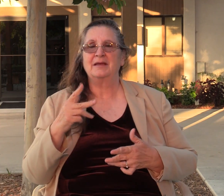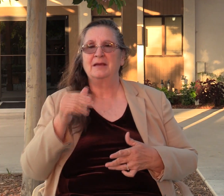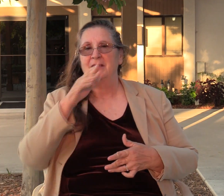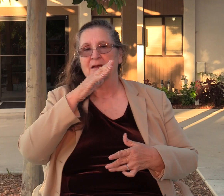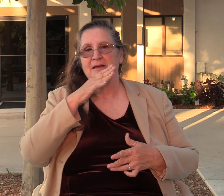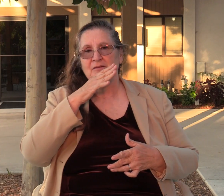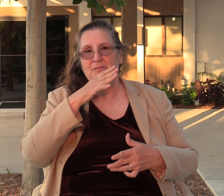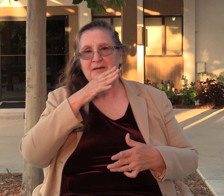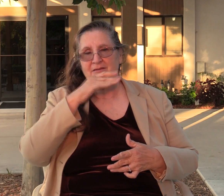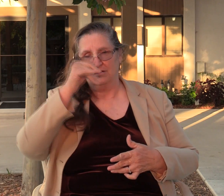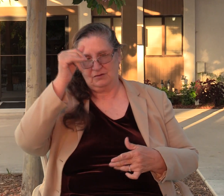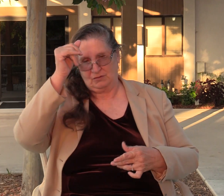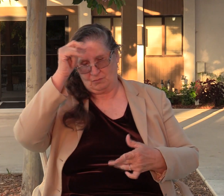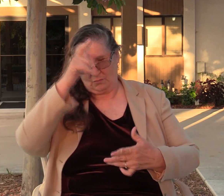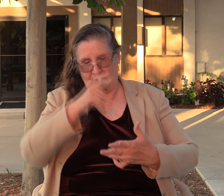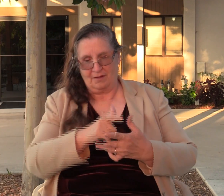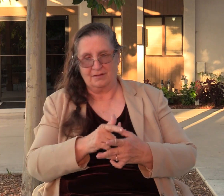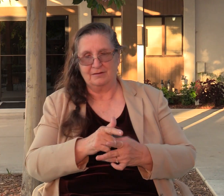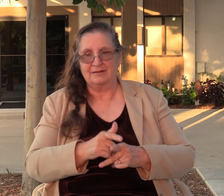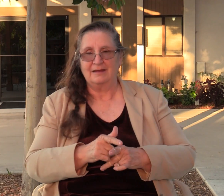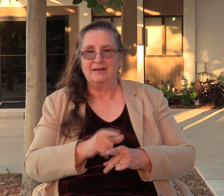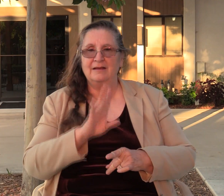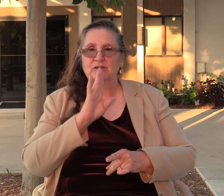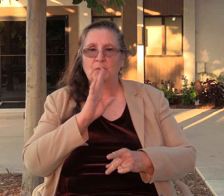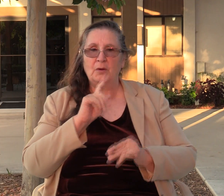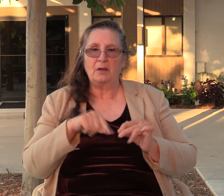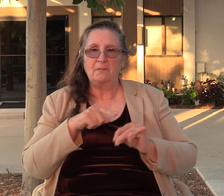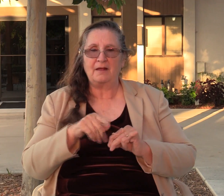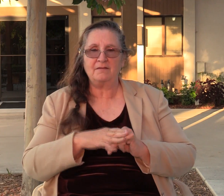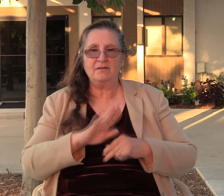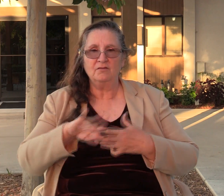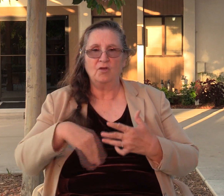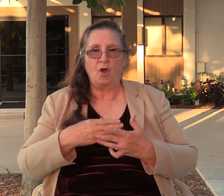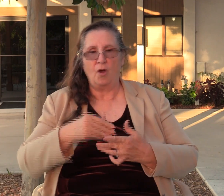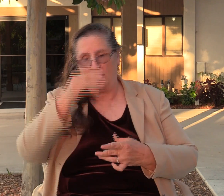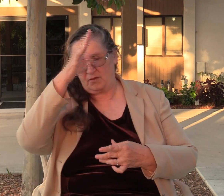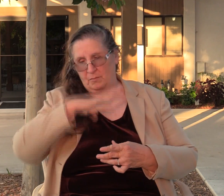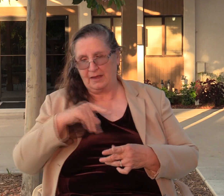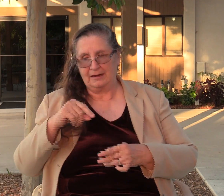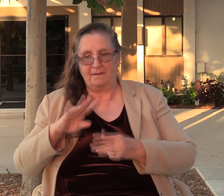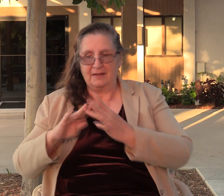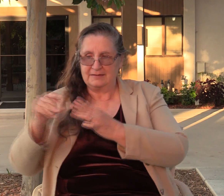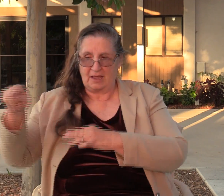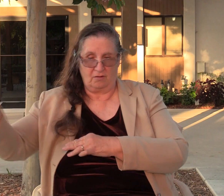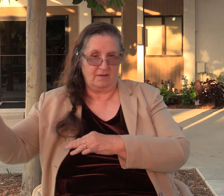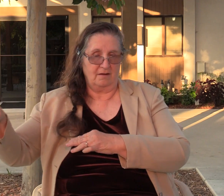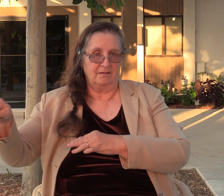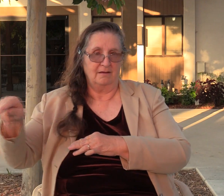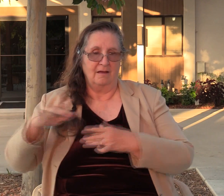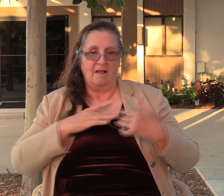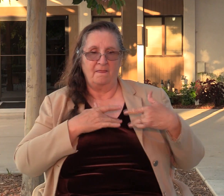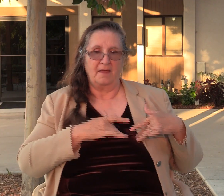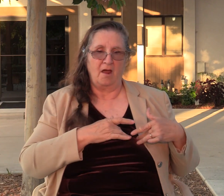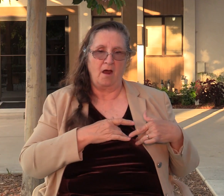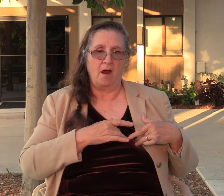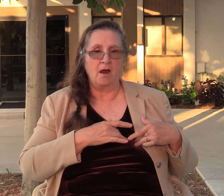spoke all these words concerning him in the hearing of all the men of Shechem. And their heart was inclined to follow